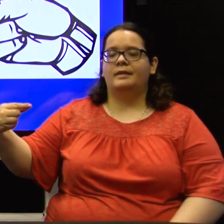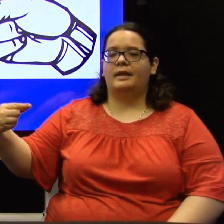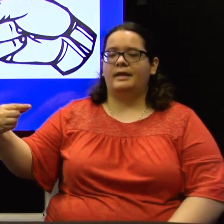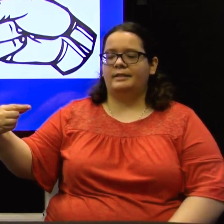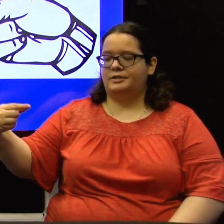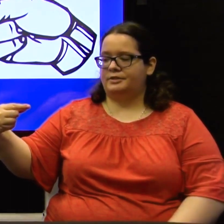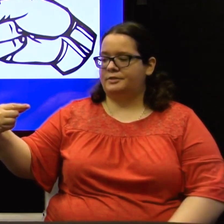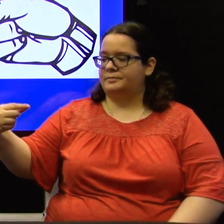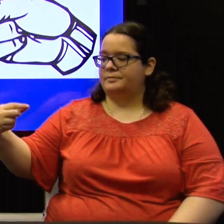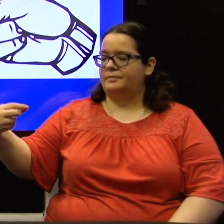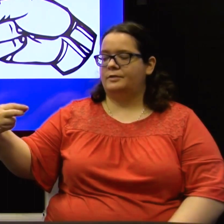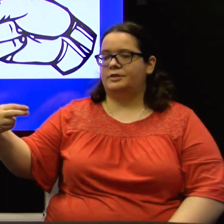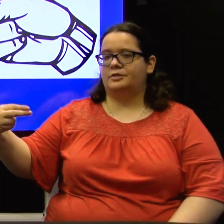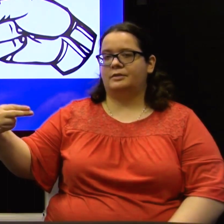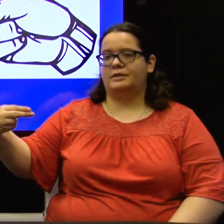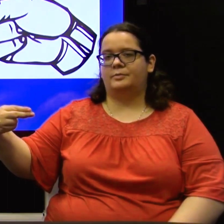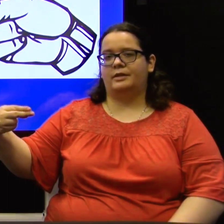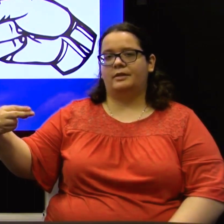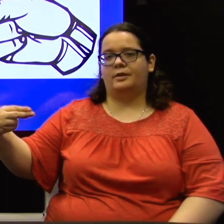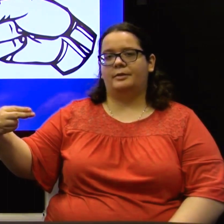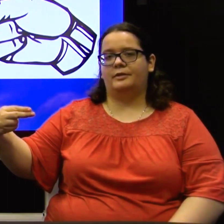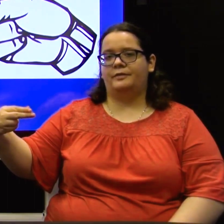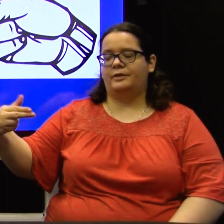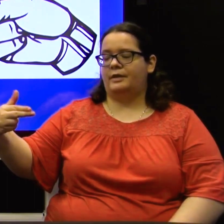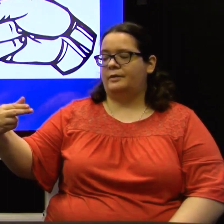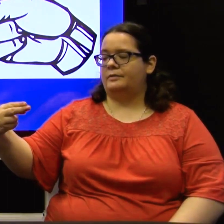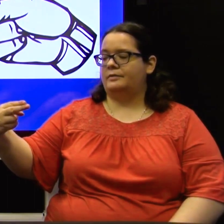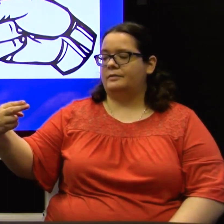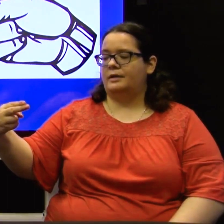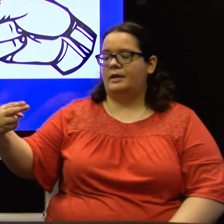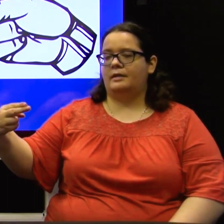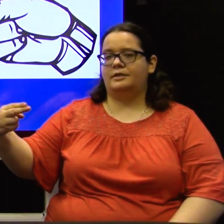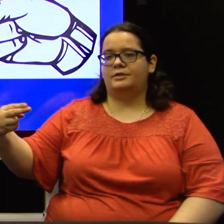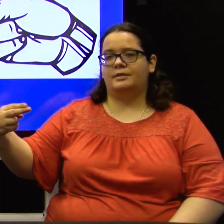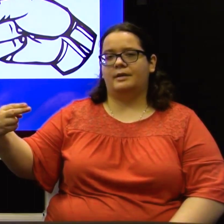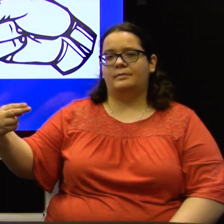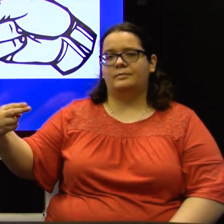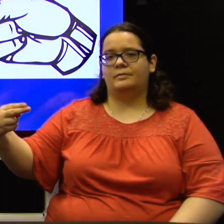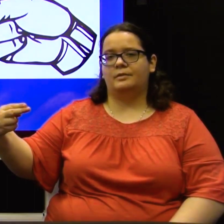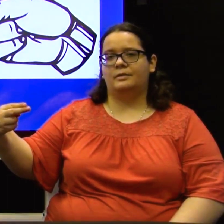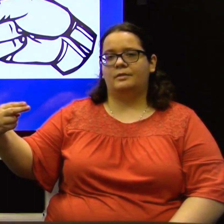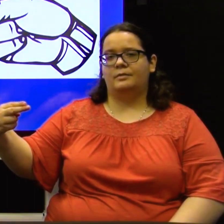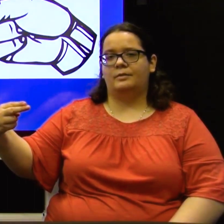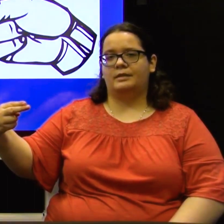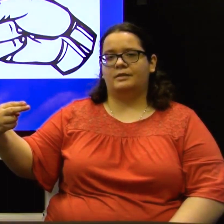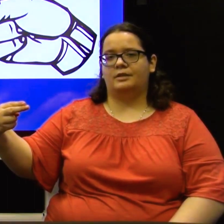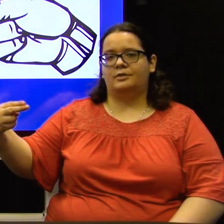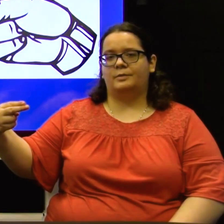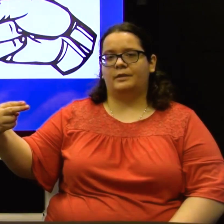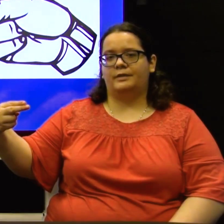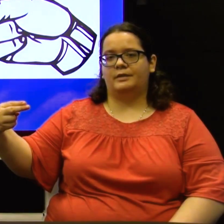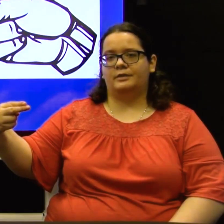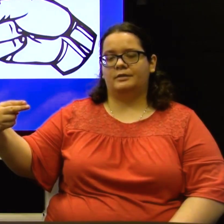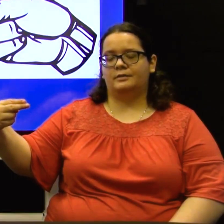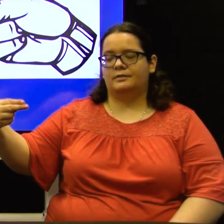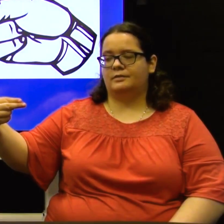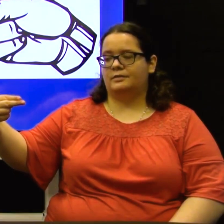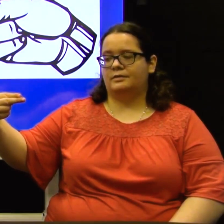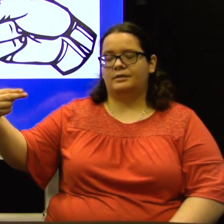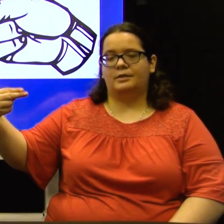H. We're just going to bring our middle finger out and let your thumb rest on your ring finger. So,